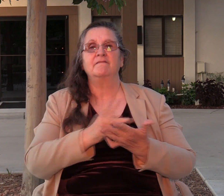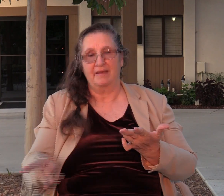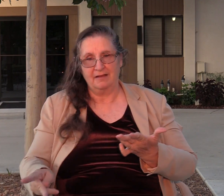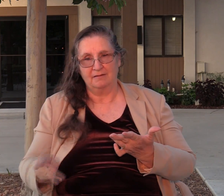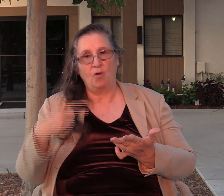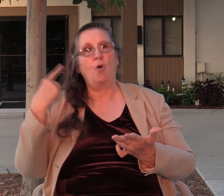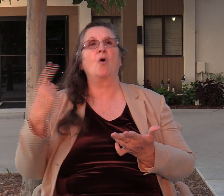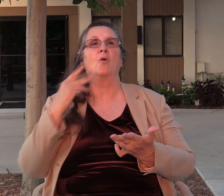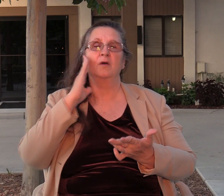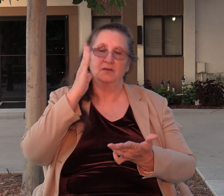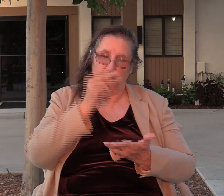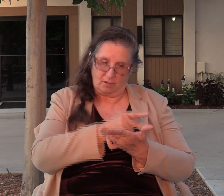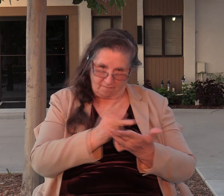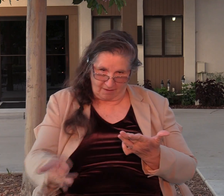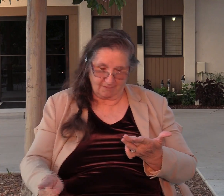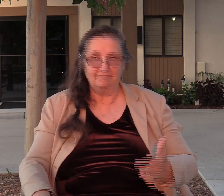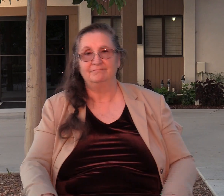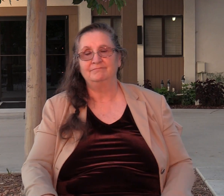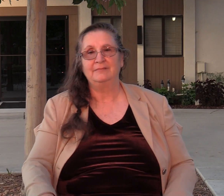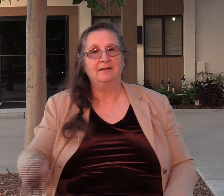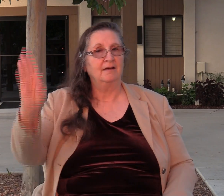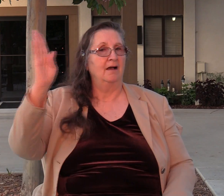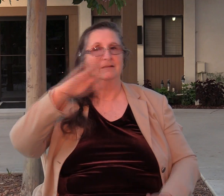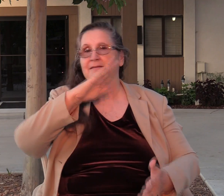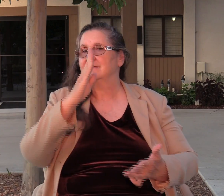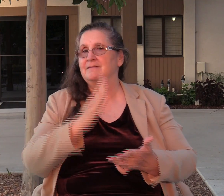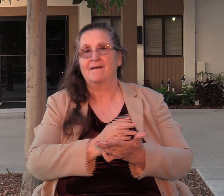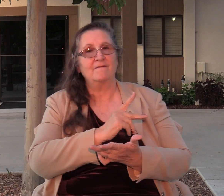fail. God's never failed and God never will fail.